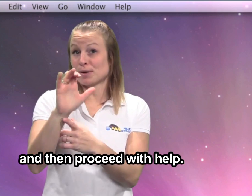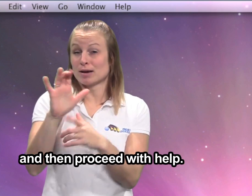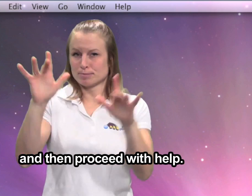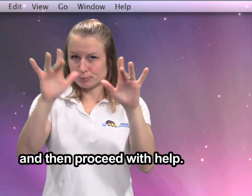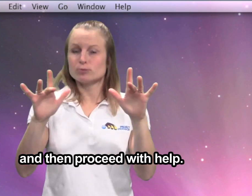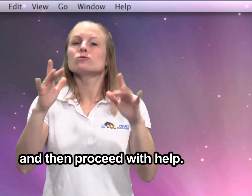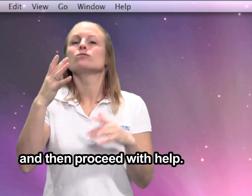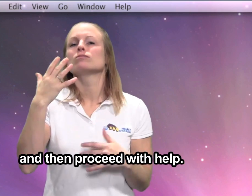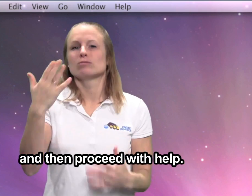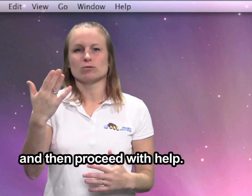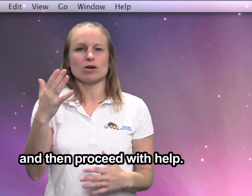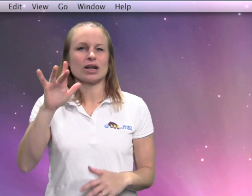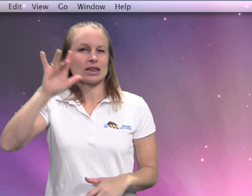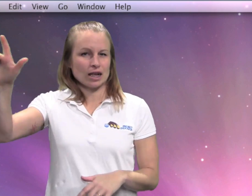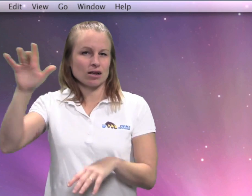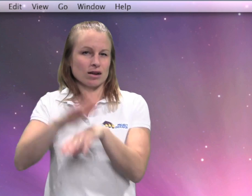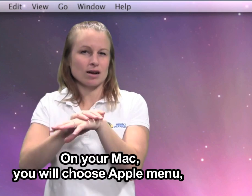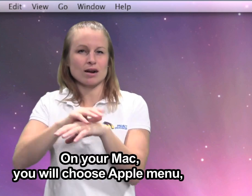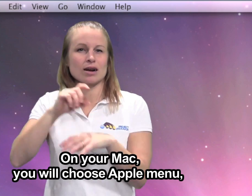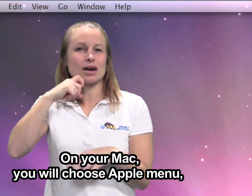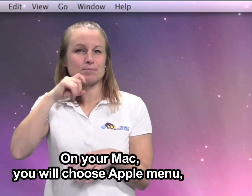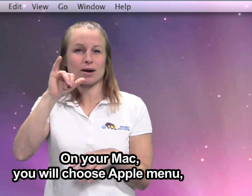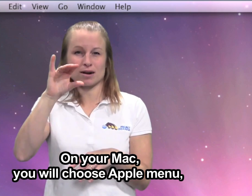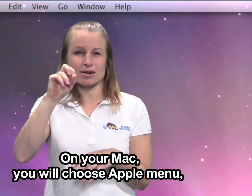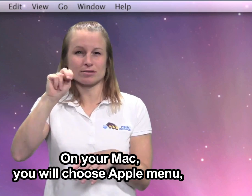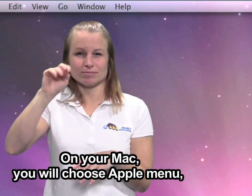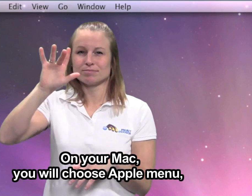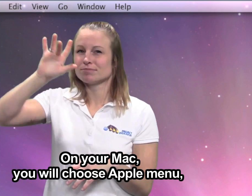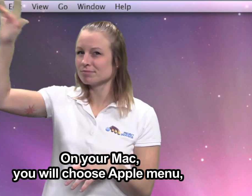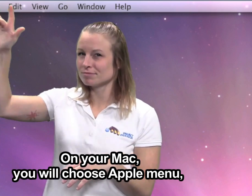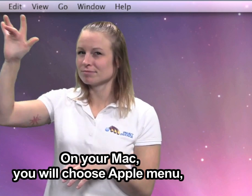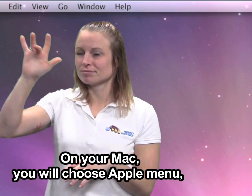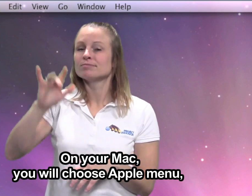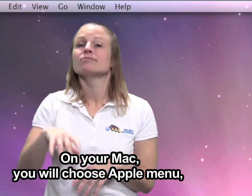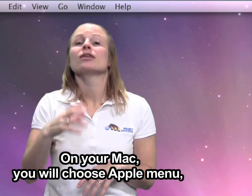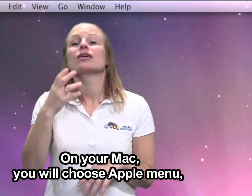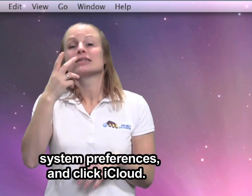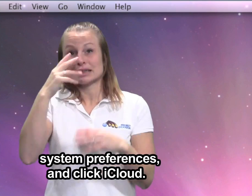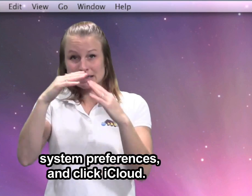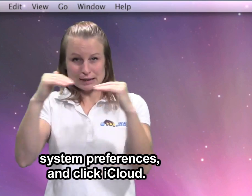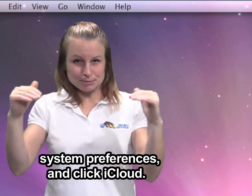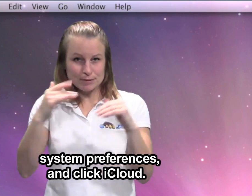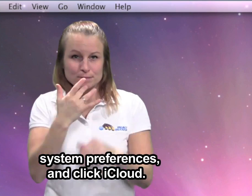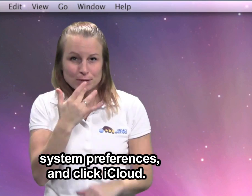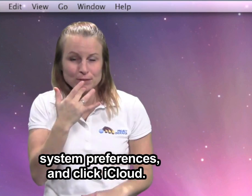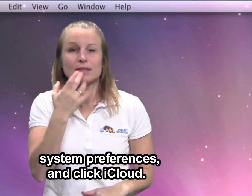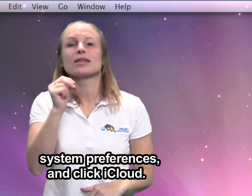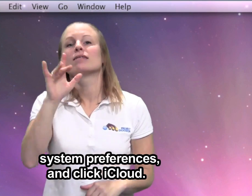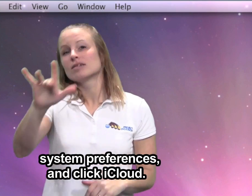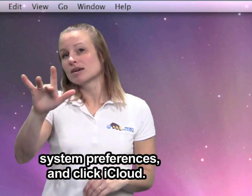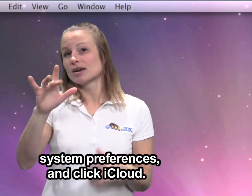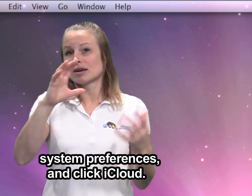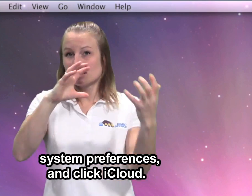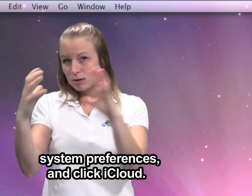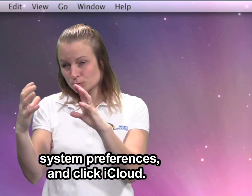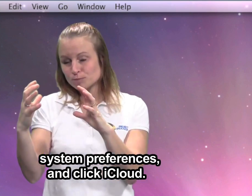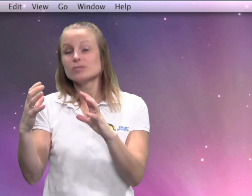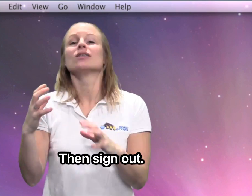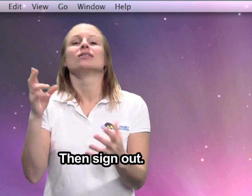proceed with help. On your Mac you'll choose Apple Menu, System Preferences, and click iCloud. Then